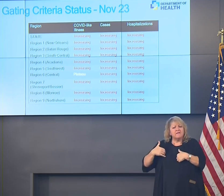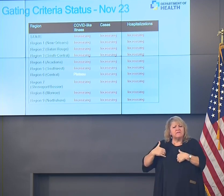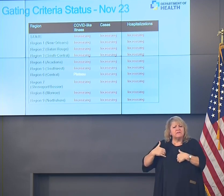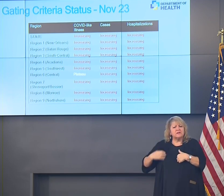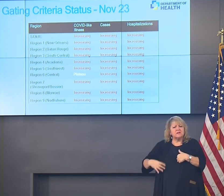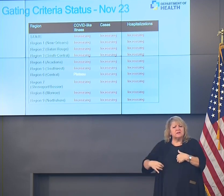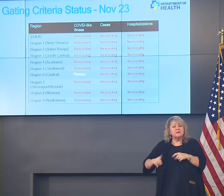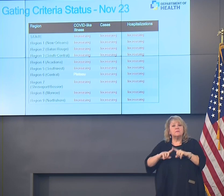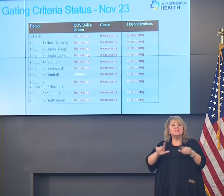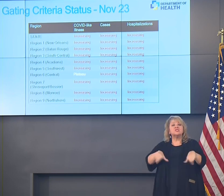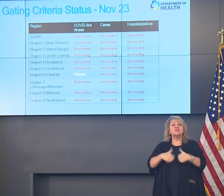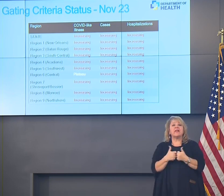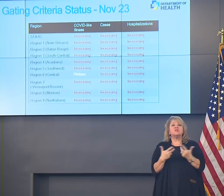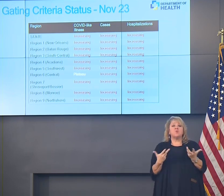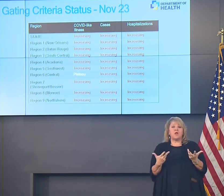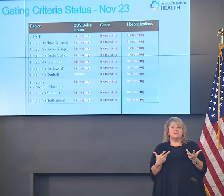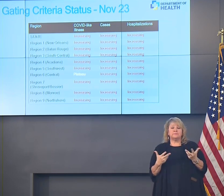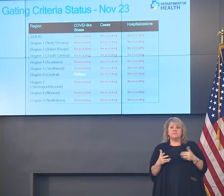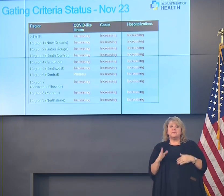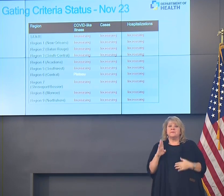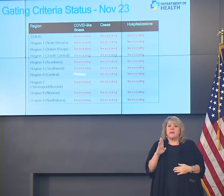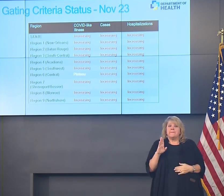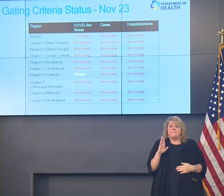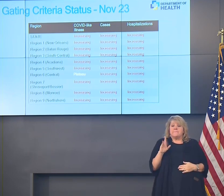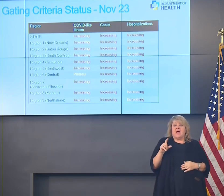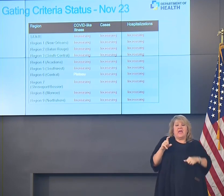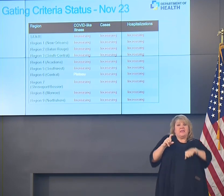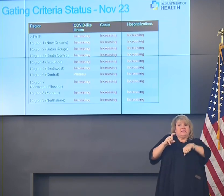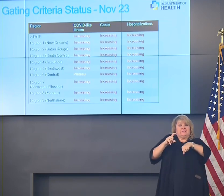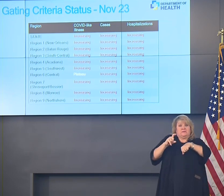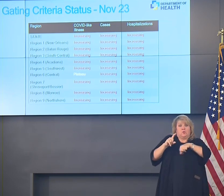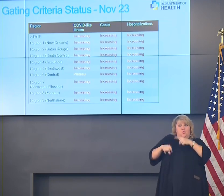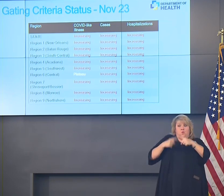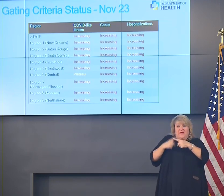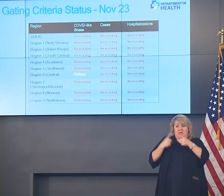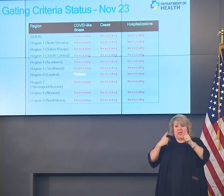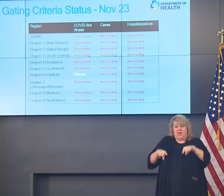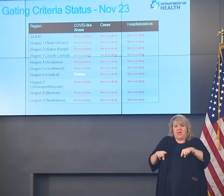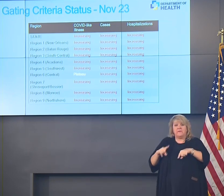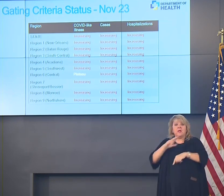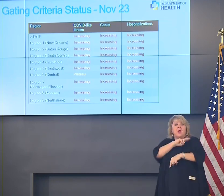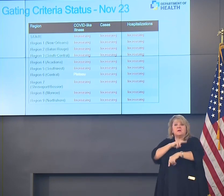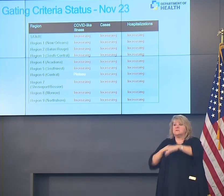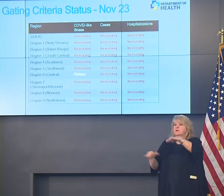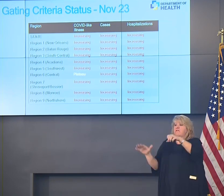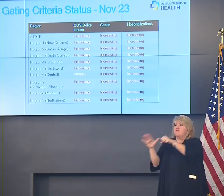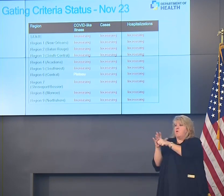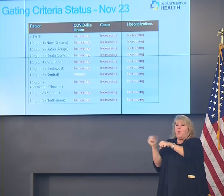But the challenge here is that by the time you reach capacity in your hospitals, that's too late.